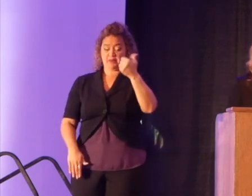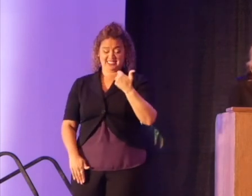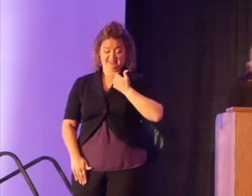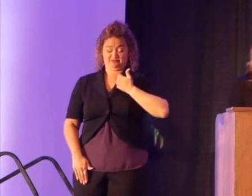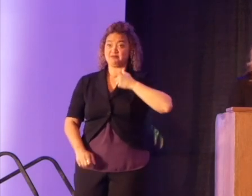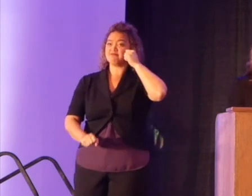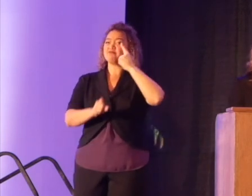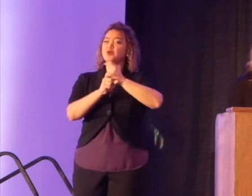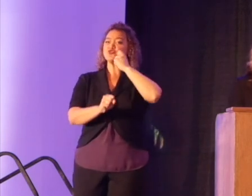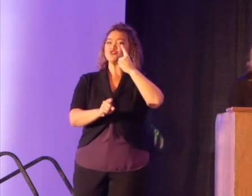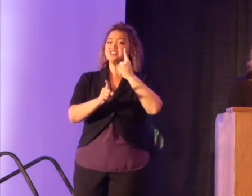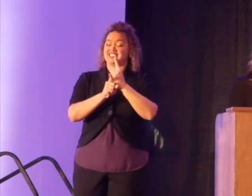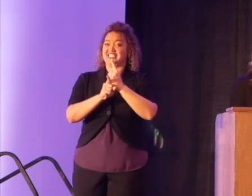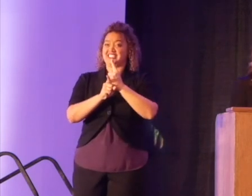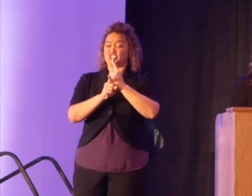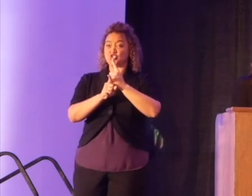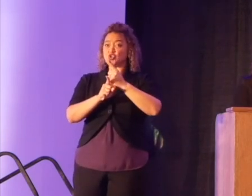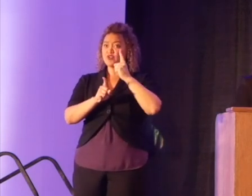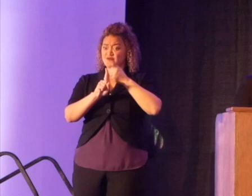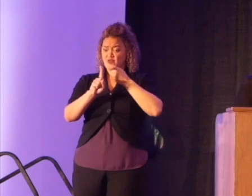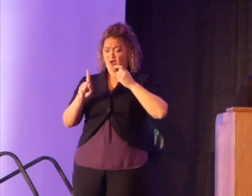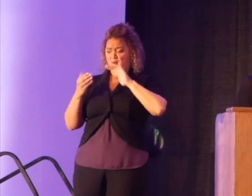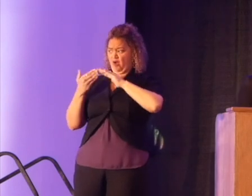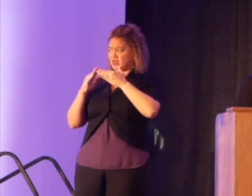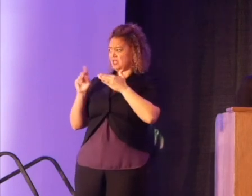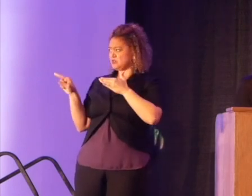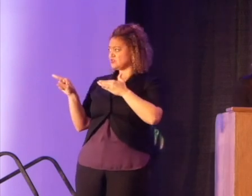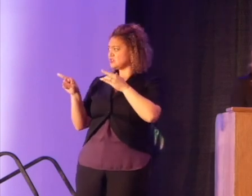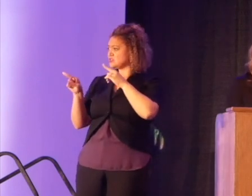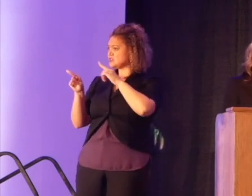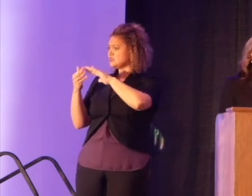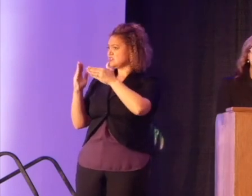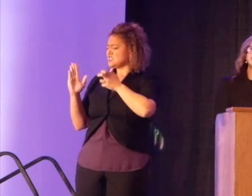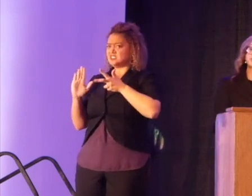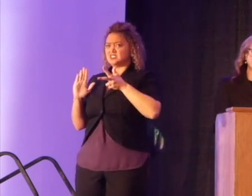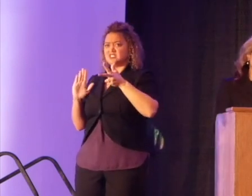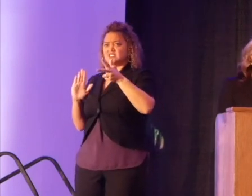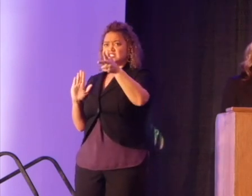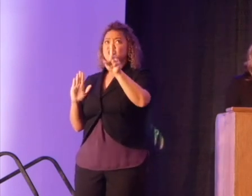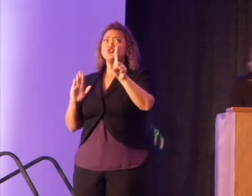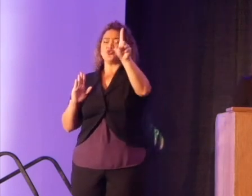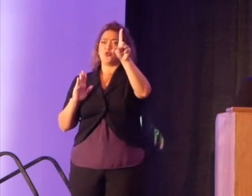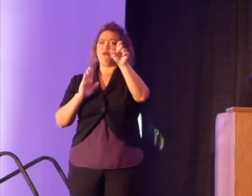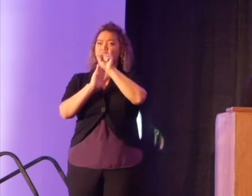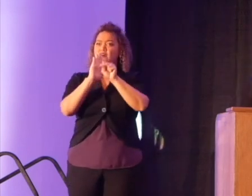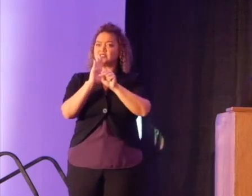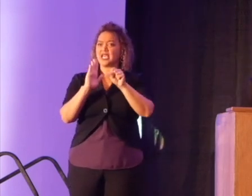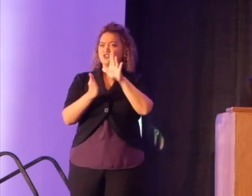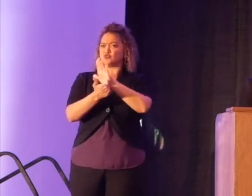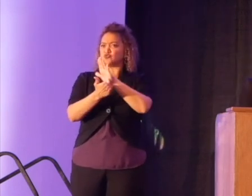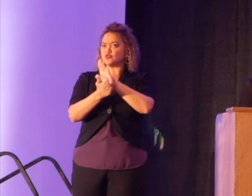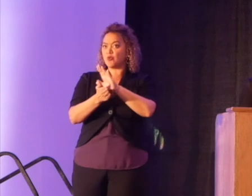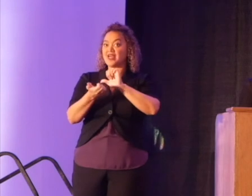and my brothers and sisters in the outside of our neighbors and neighborhoods and to uptown schools as a means